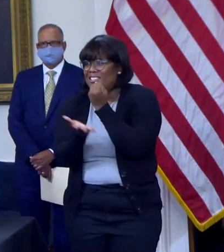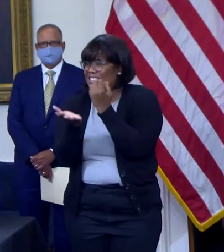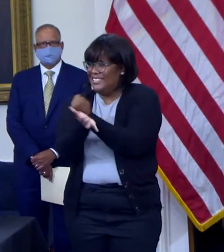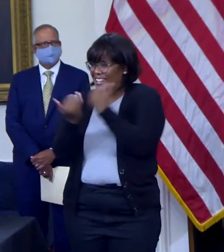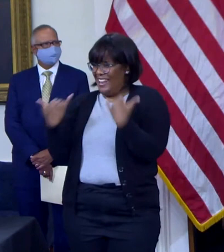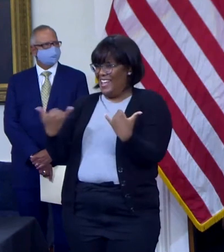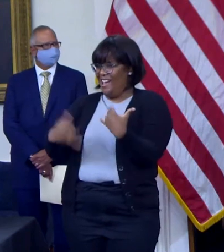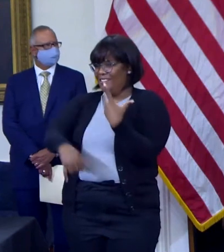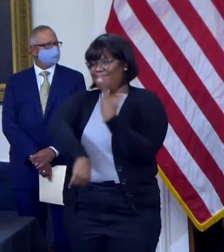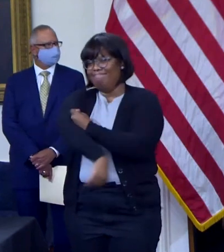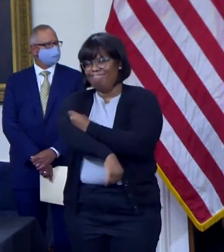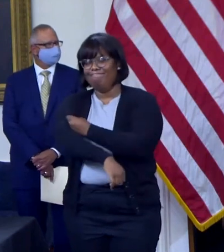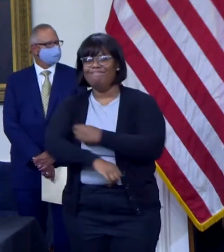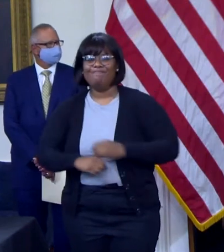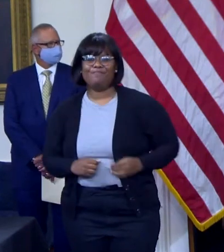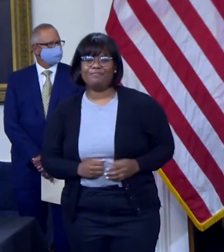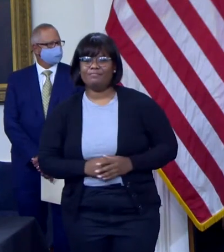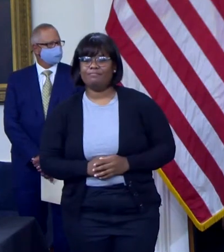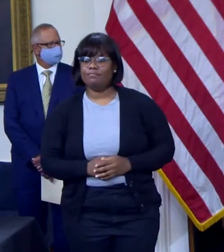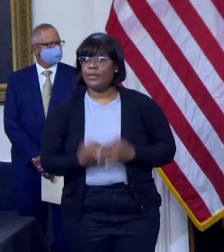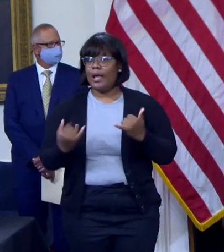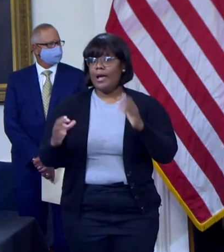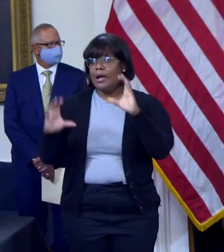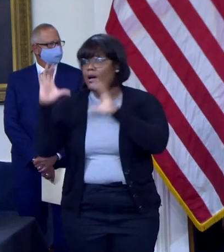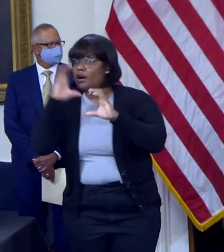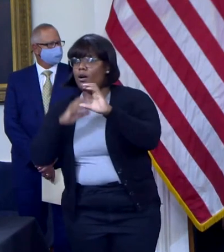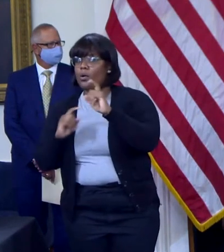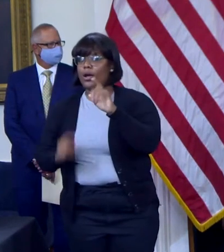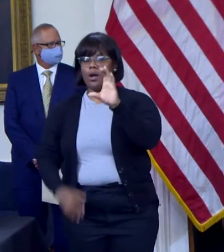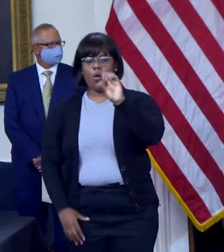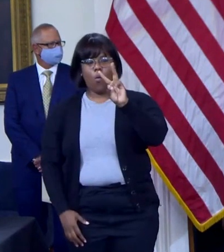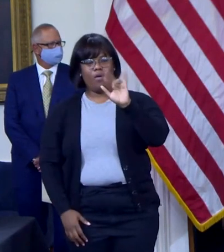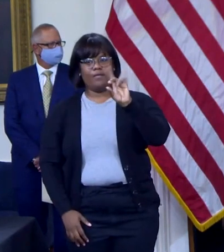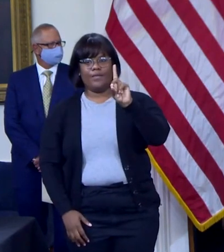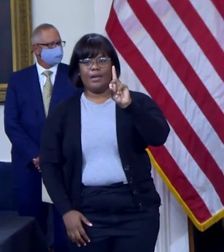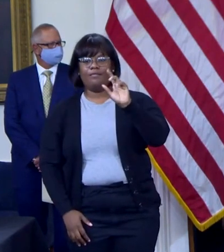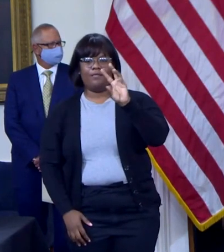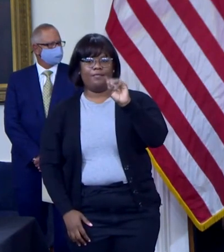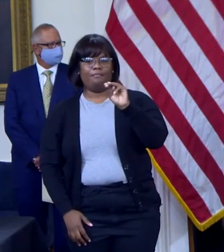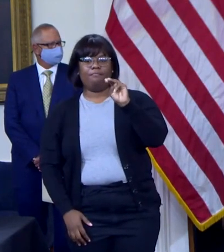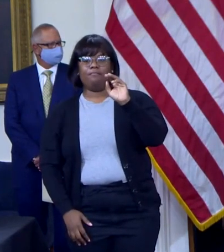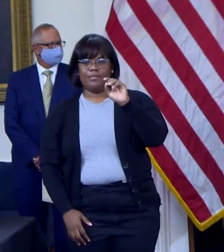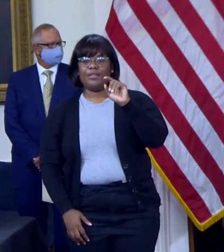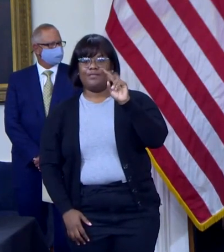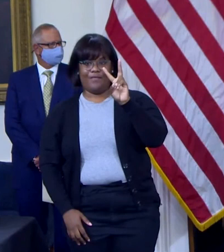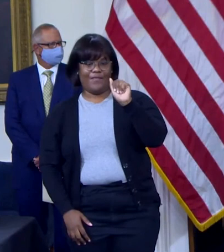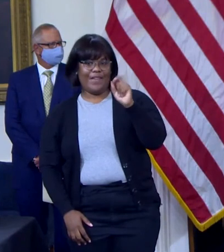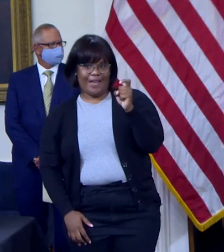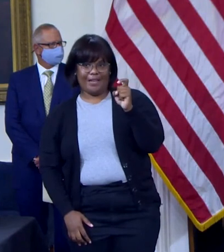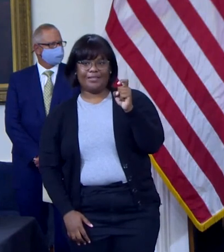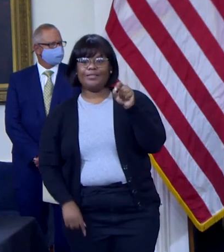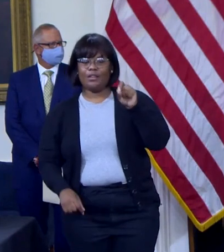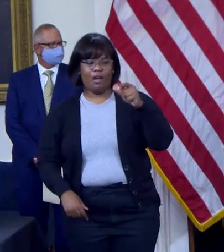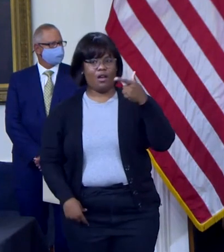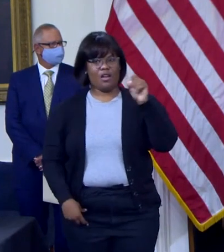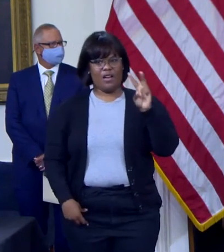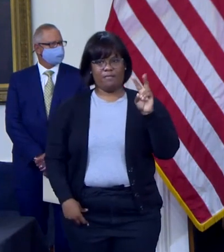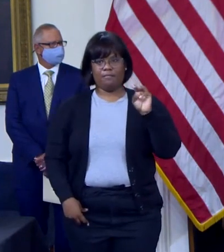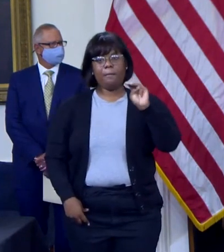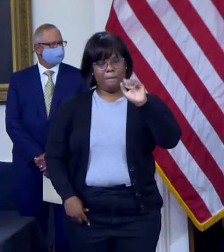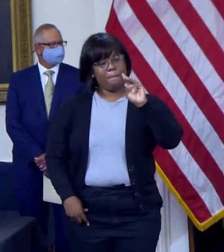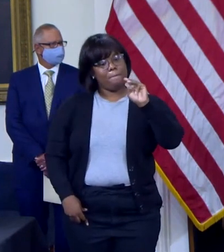find a vaccine near you, please go to covidvax.maryland.gov or call 1-855